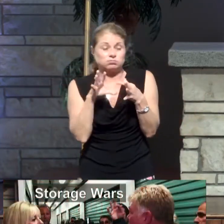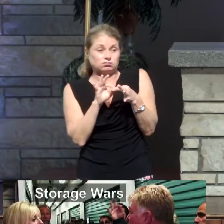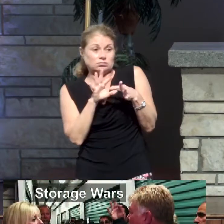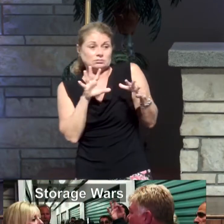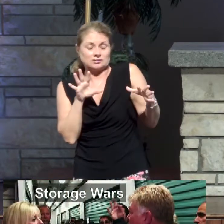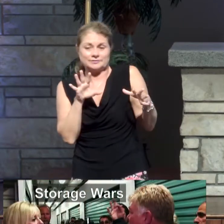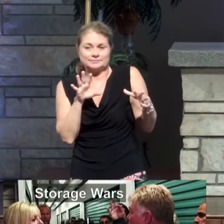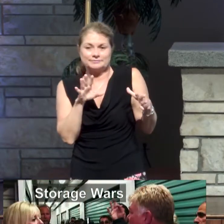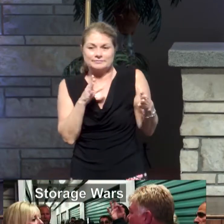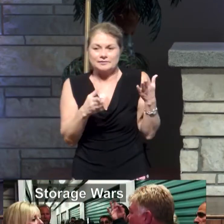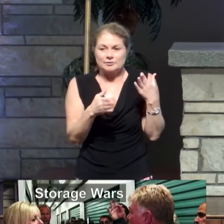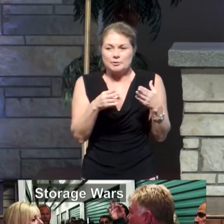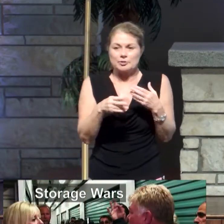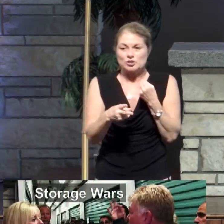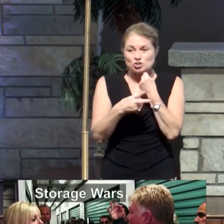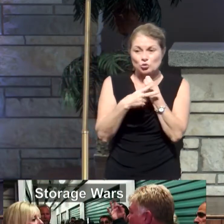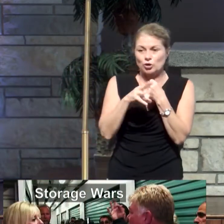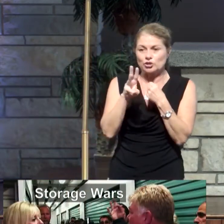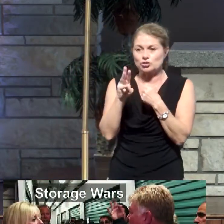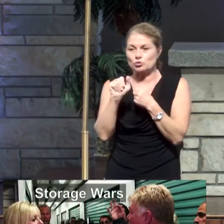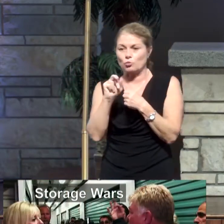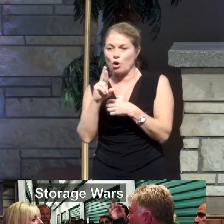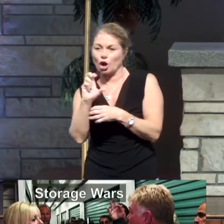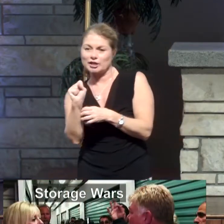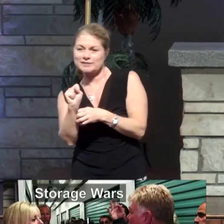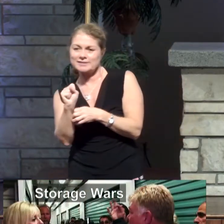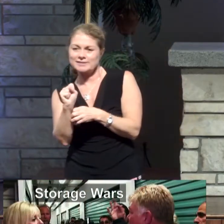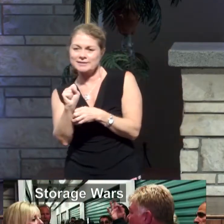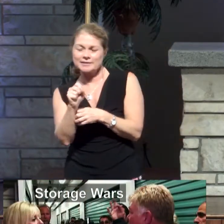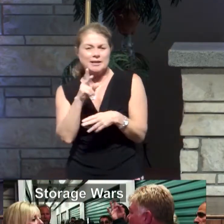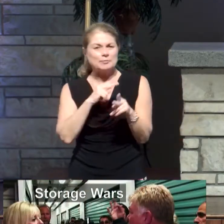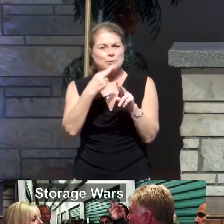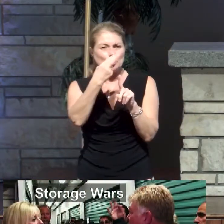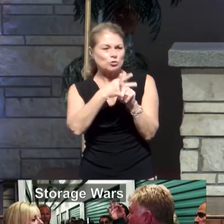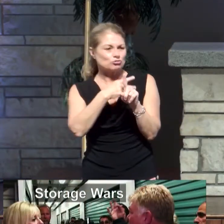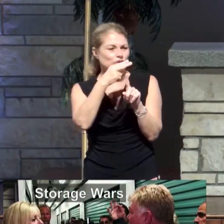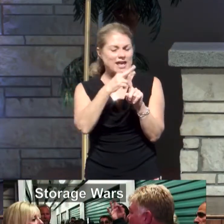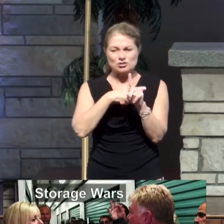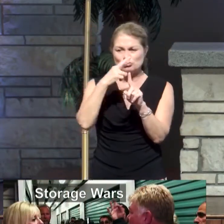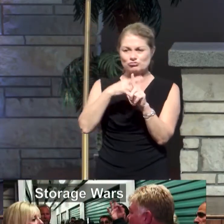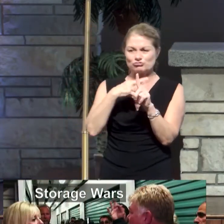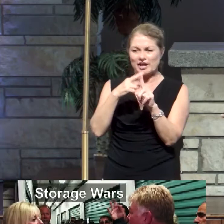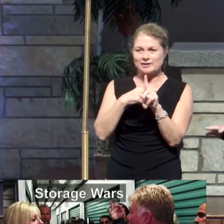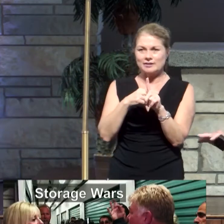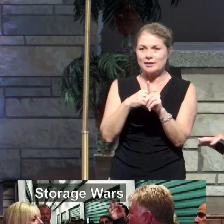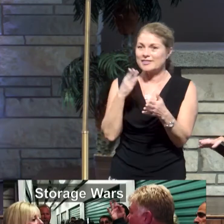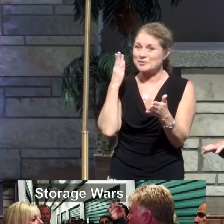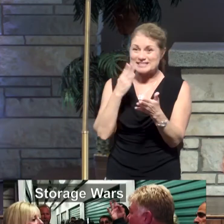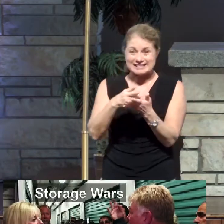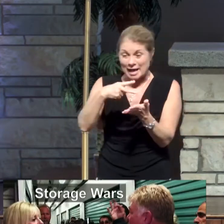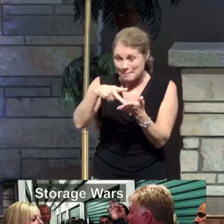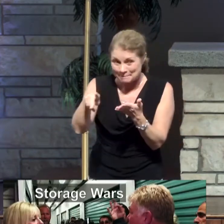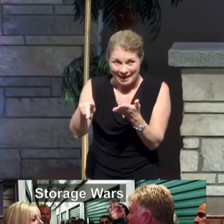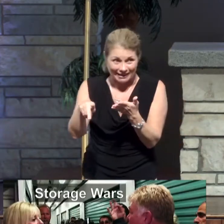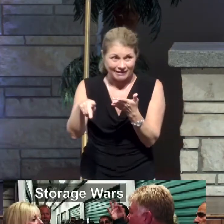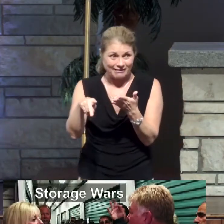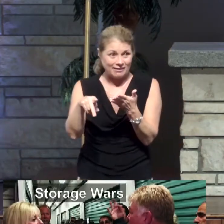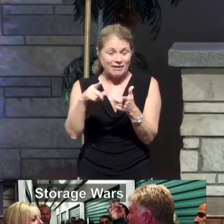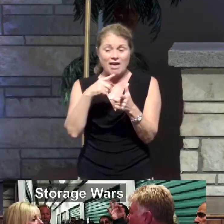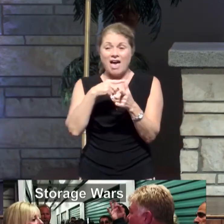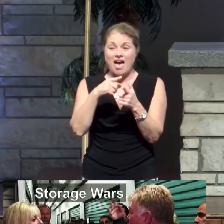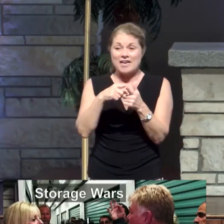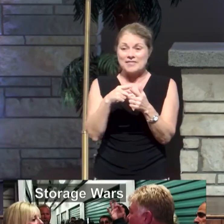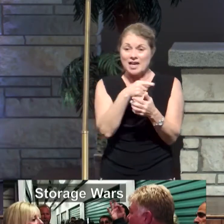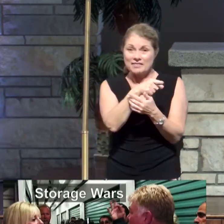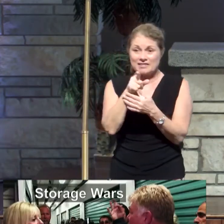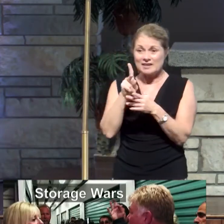storage wars? Remember that? I mean, people would rent storage units. They would stop making their payments on the storage units. And then all of a sudden,